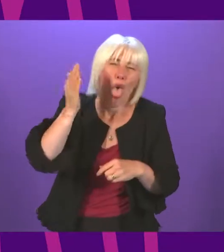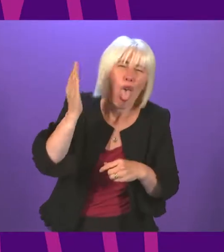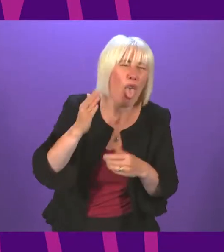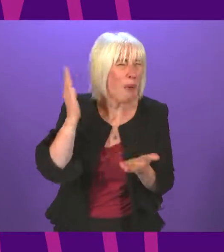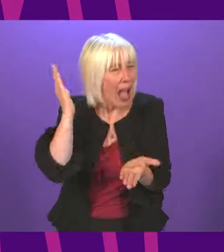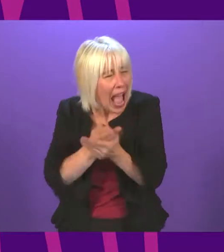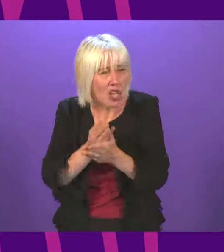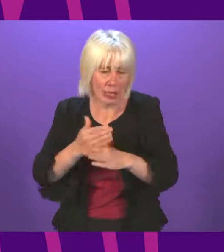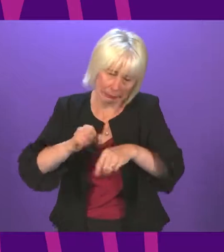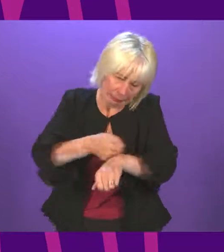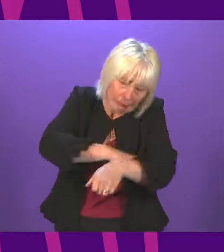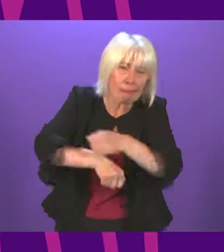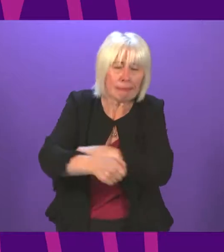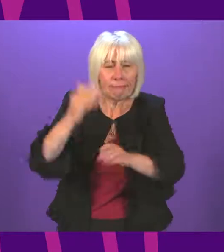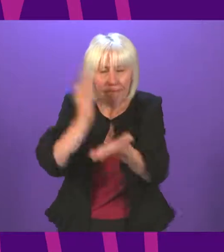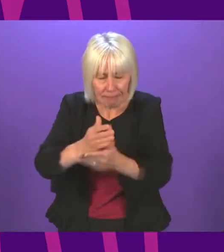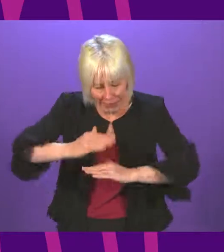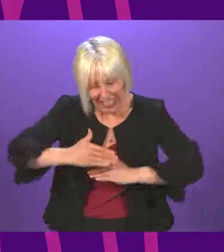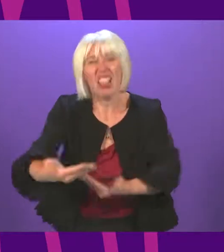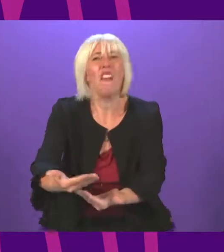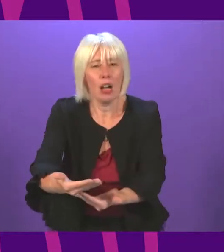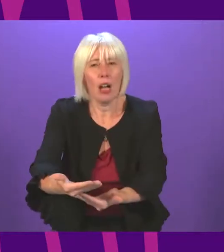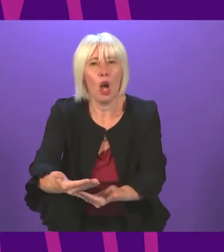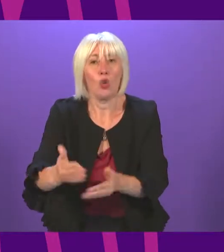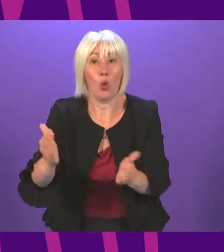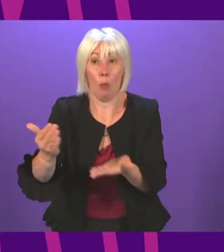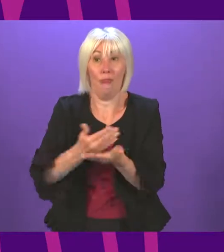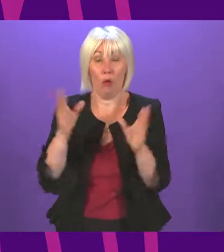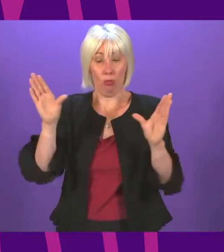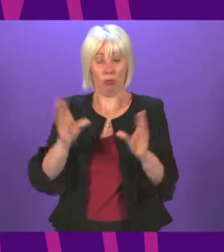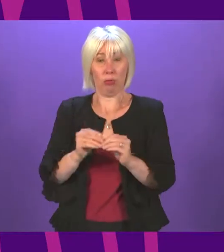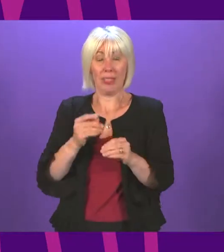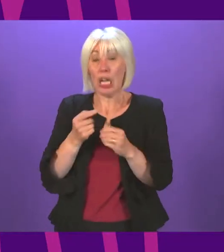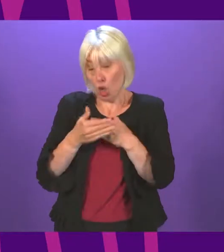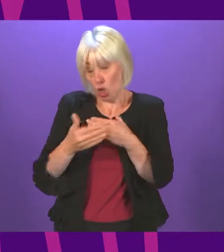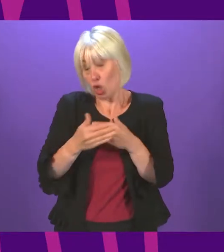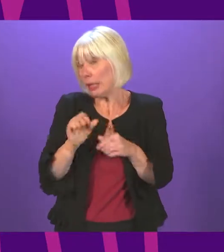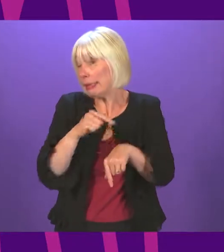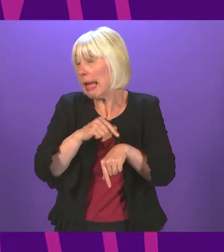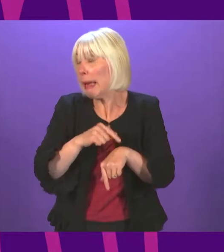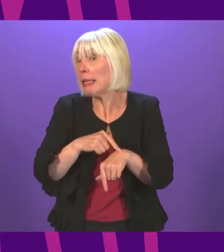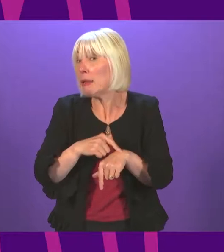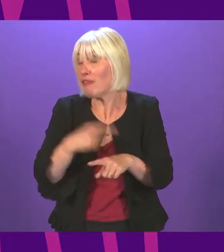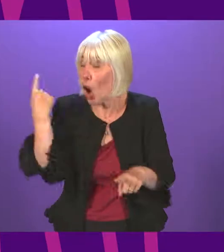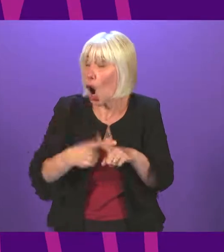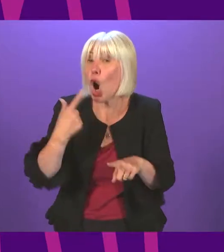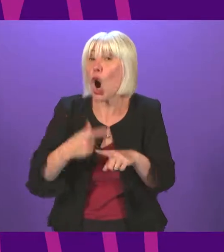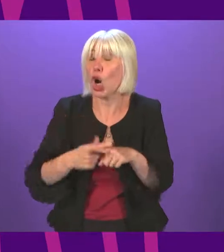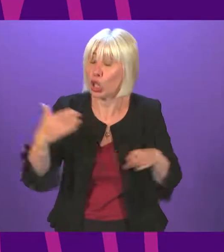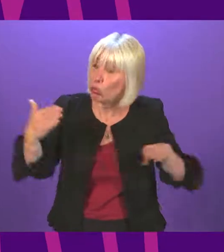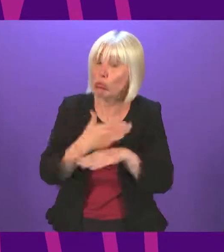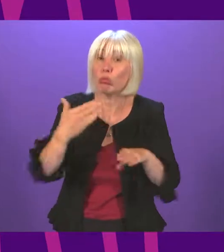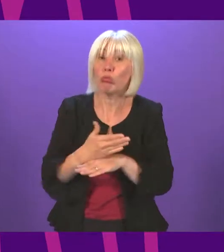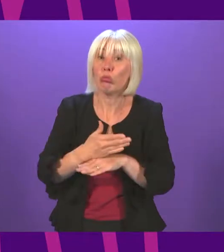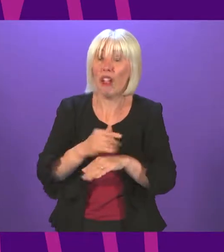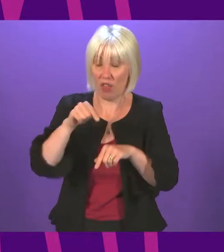for people across the country. I'll say in closing, Deputy Presiding Officer, there is still time to take the urgent action we need to tackle this crisis.